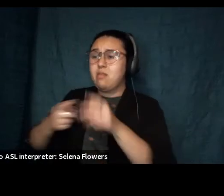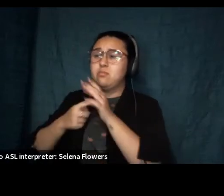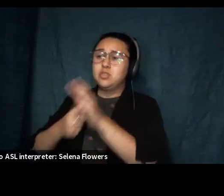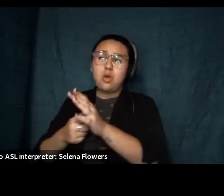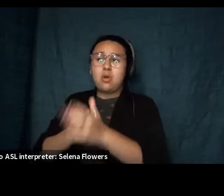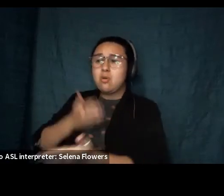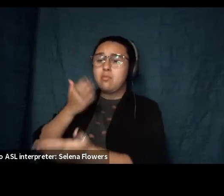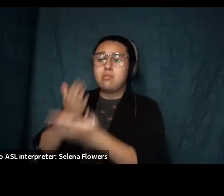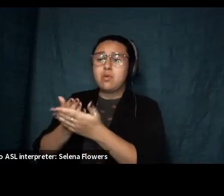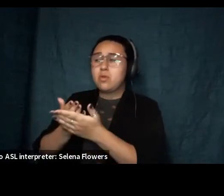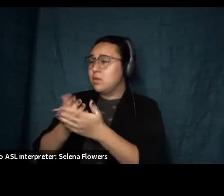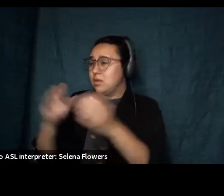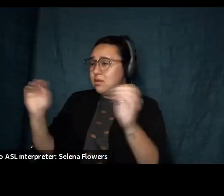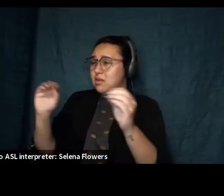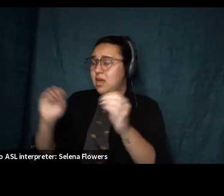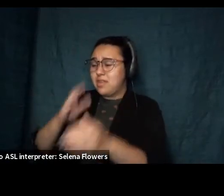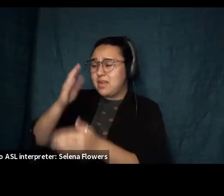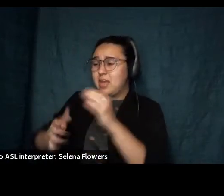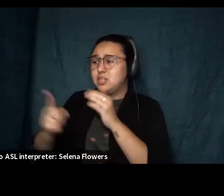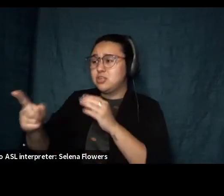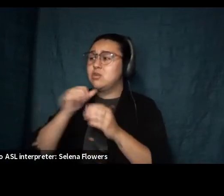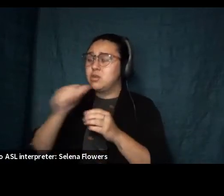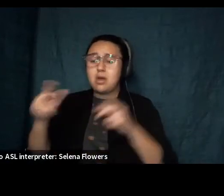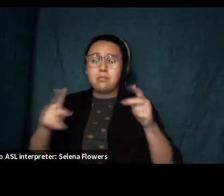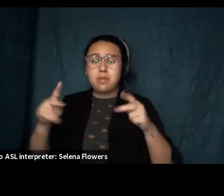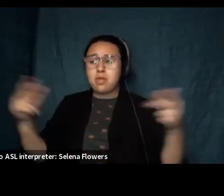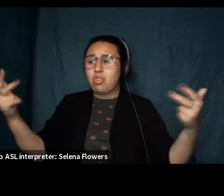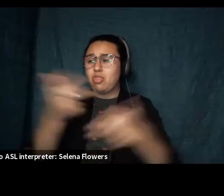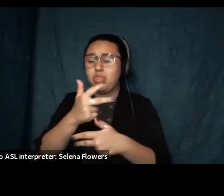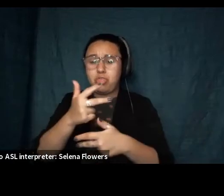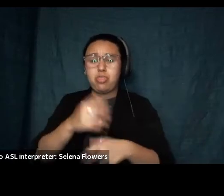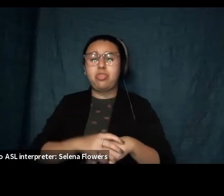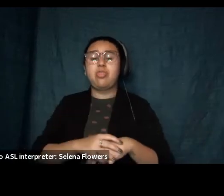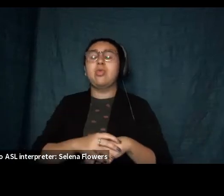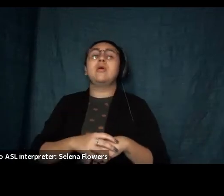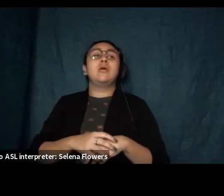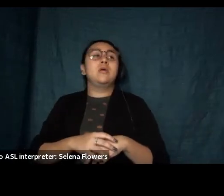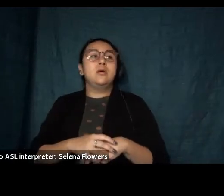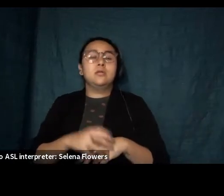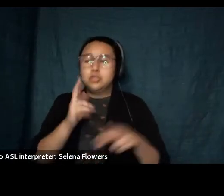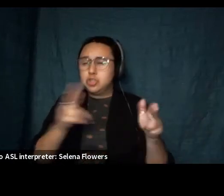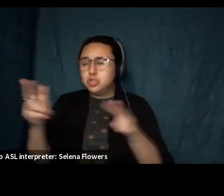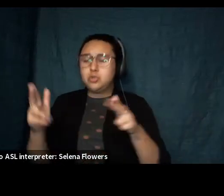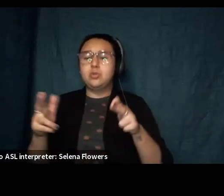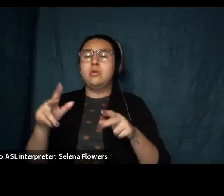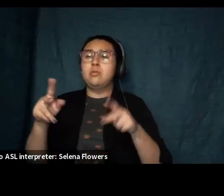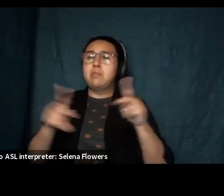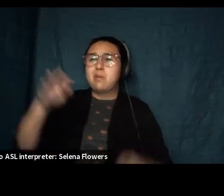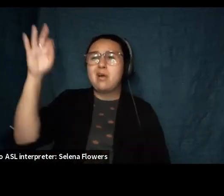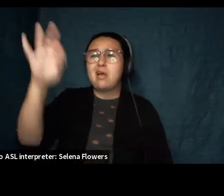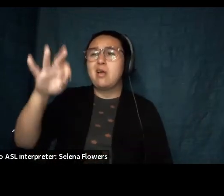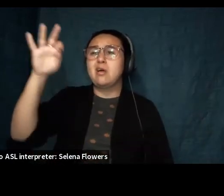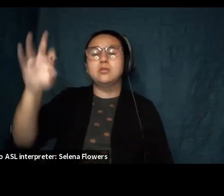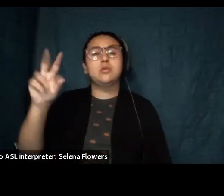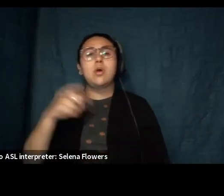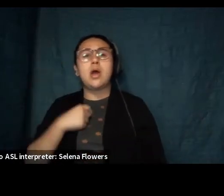end her not drive-by's or the horned puppet who hisses at scripture in sunday school i'd wait just outside the